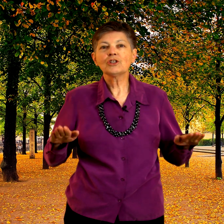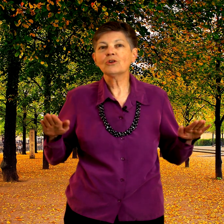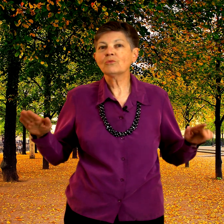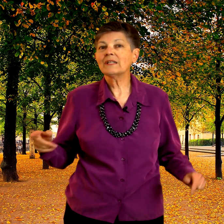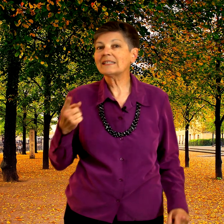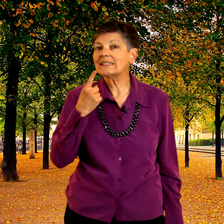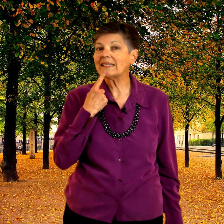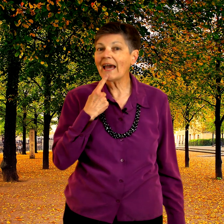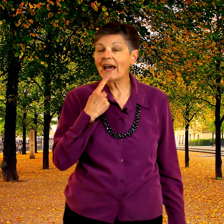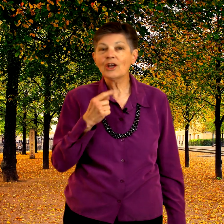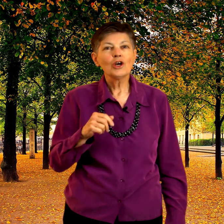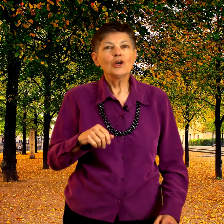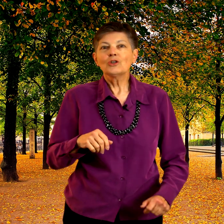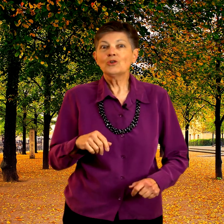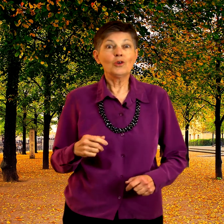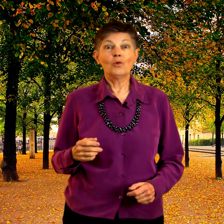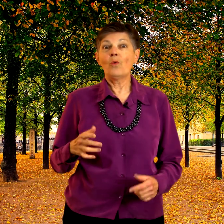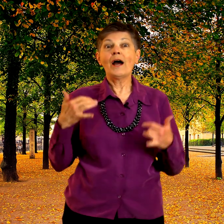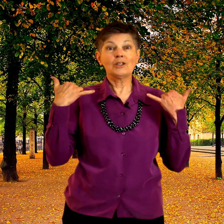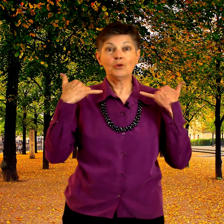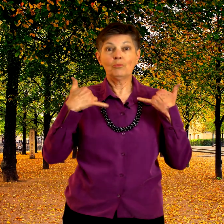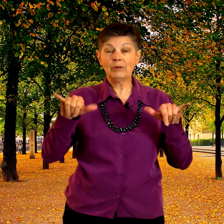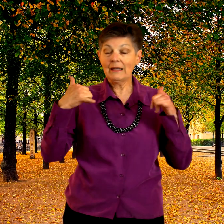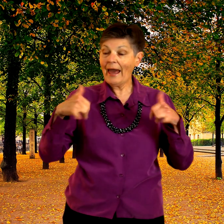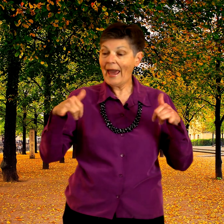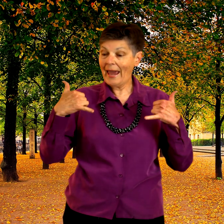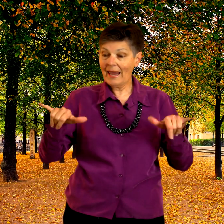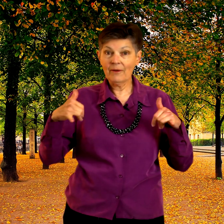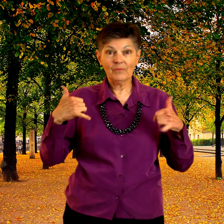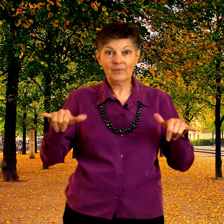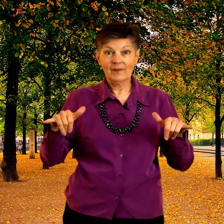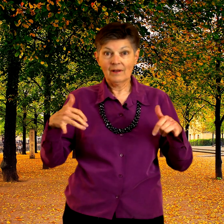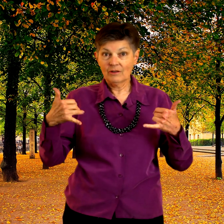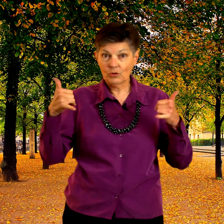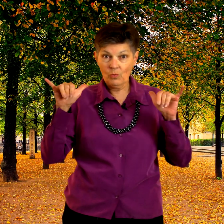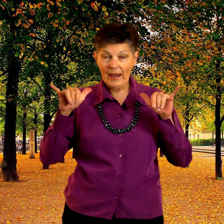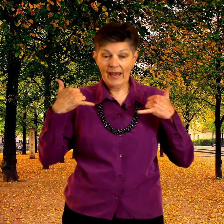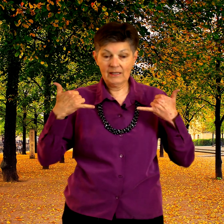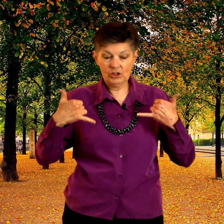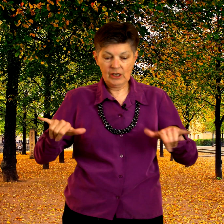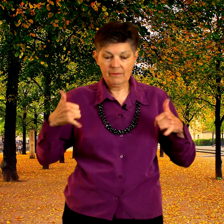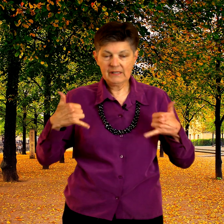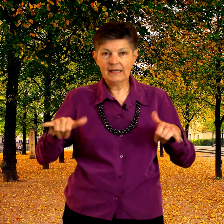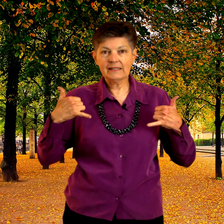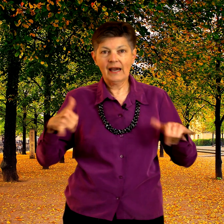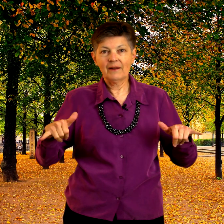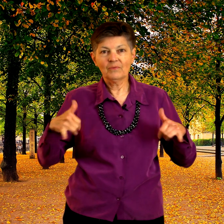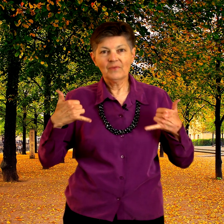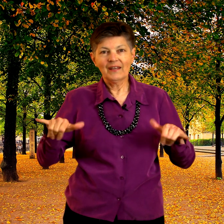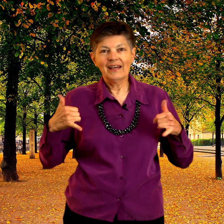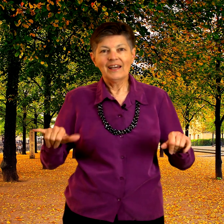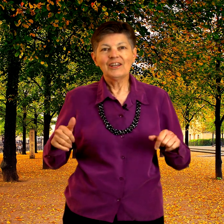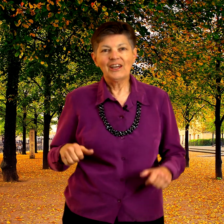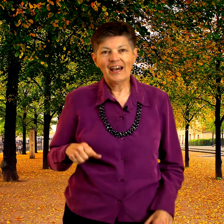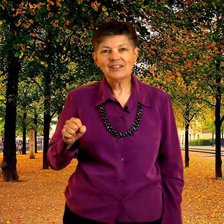children said do you want to play to my hands shake them side to side yes